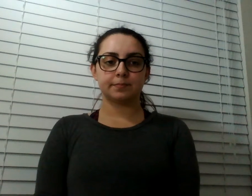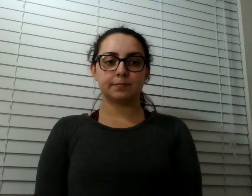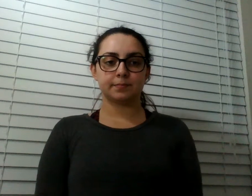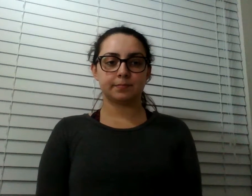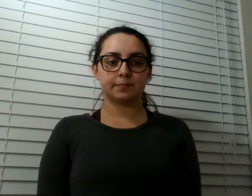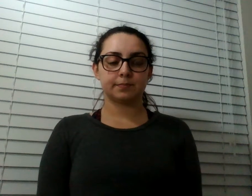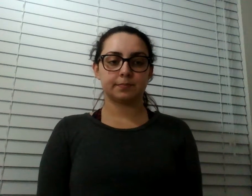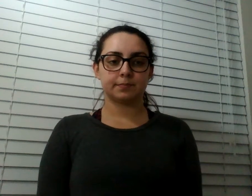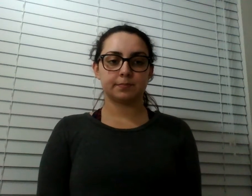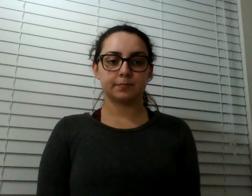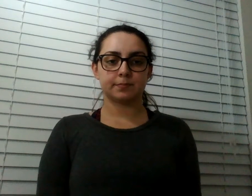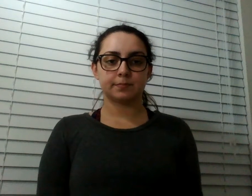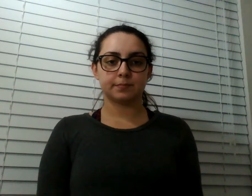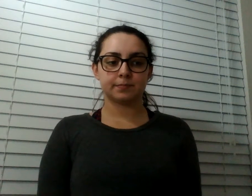And there's just, is it just, like, boom.